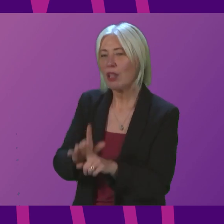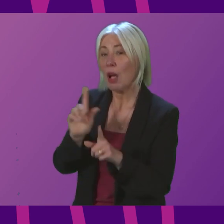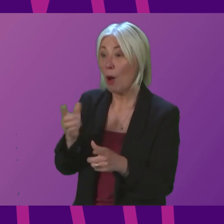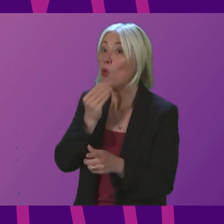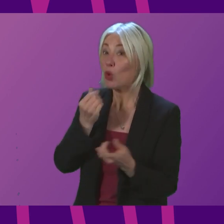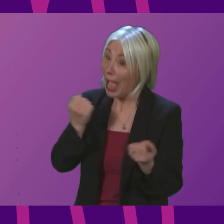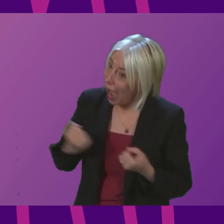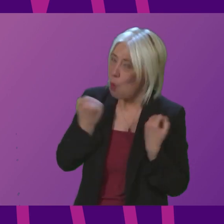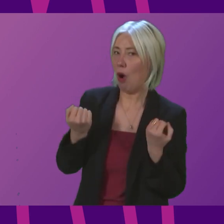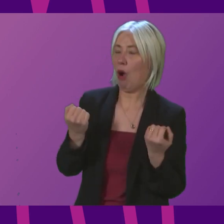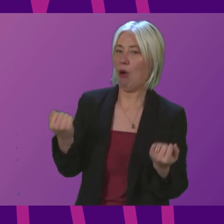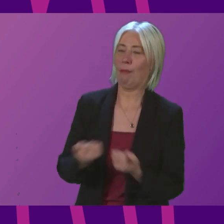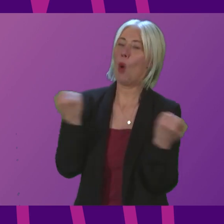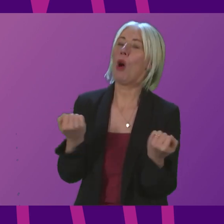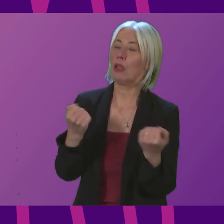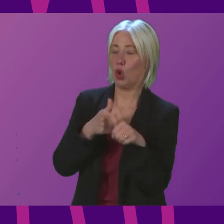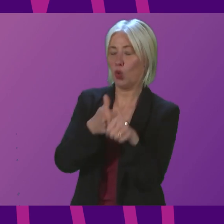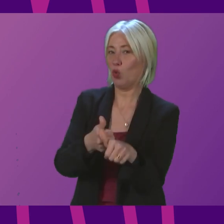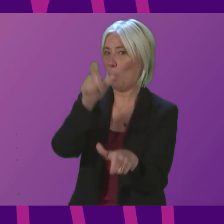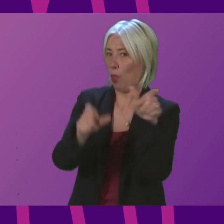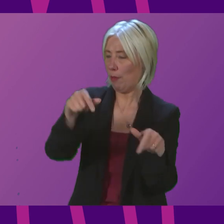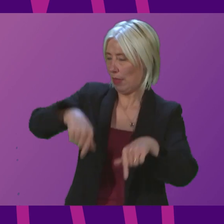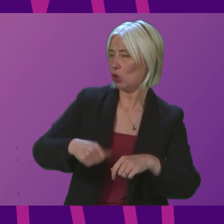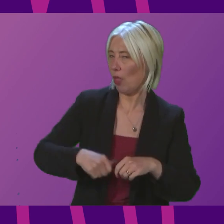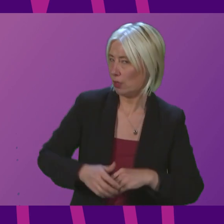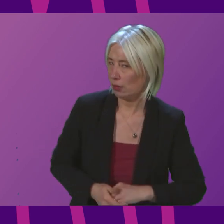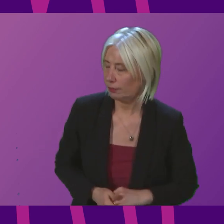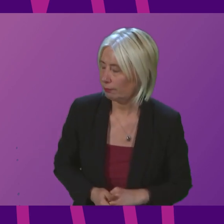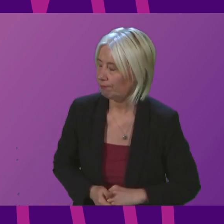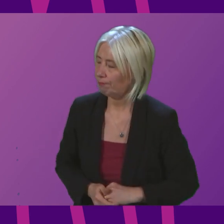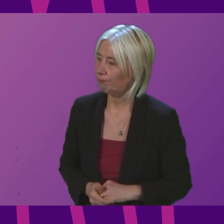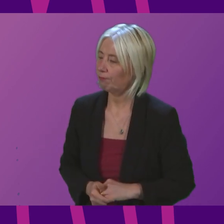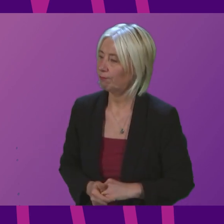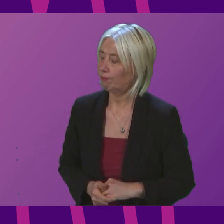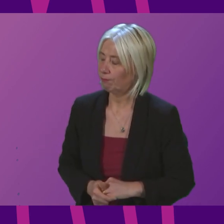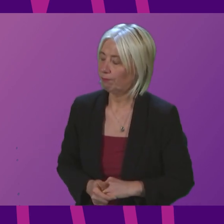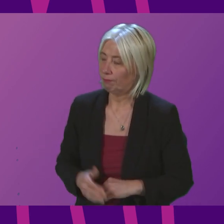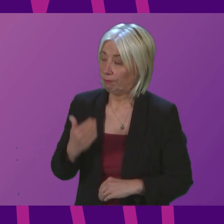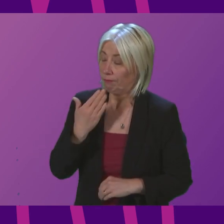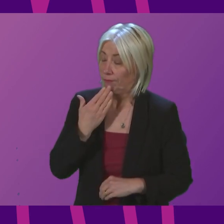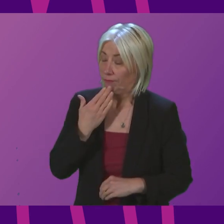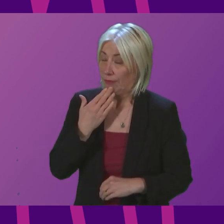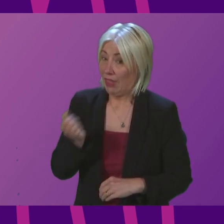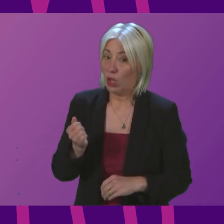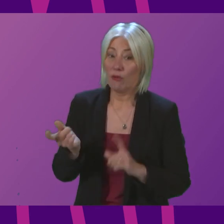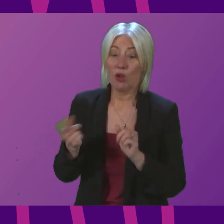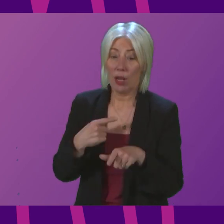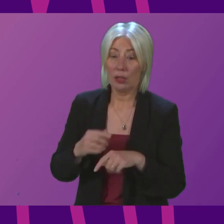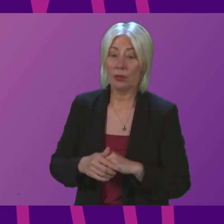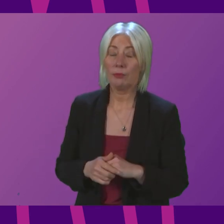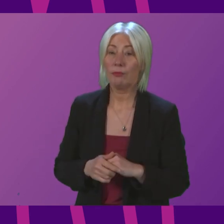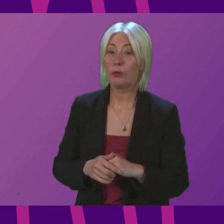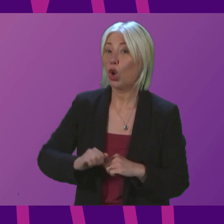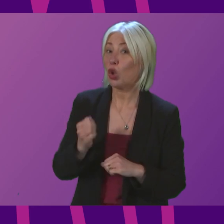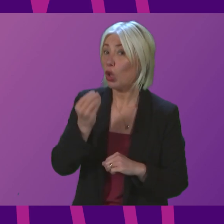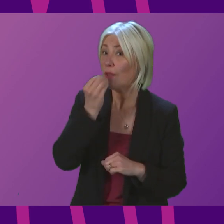the powers we have available to support people in Scotland. Jim Fairley. I'd like to thank the First Minister for that answer. Scotland's food and